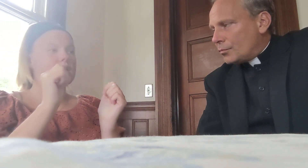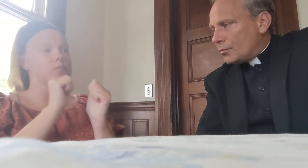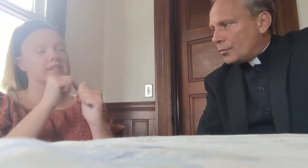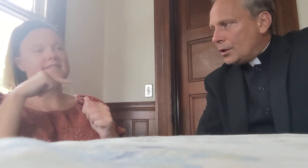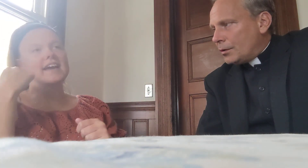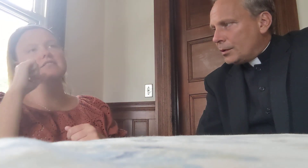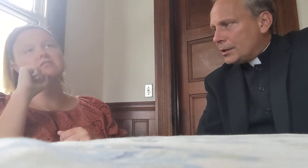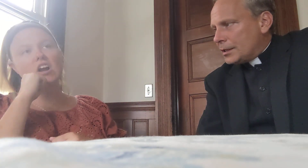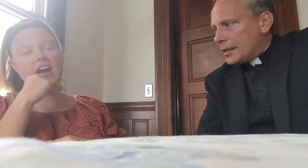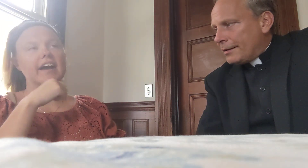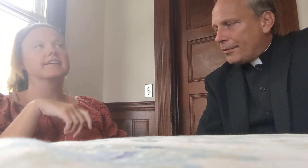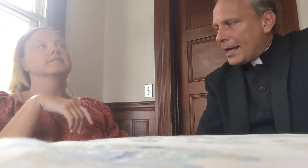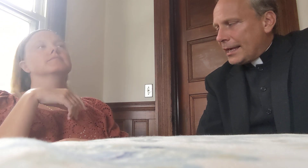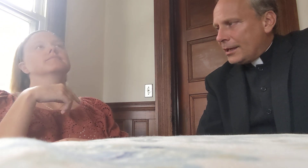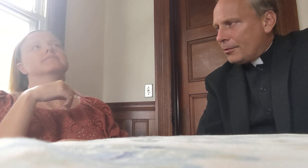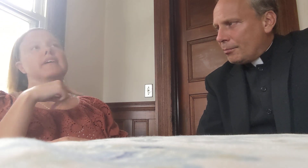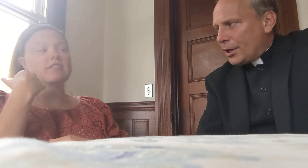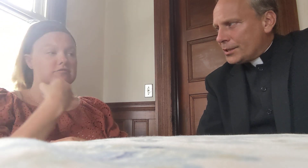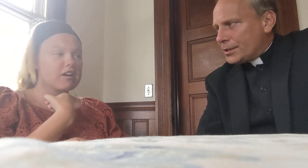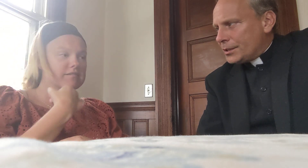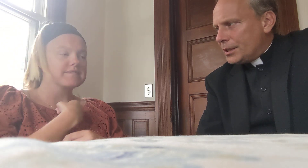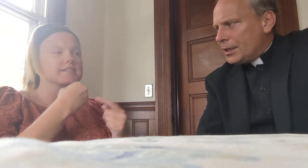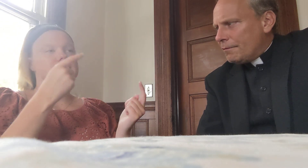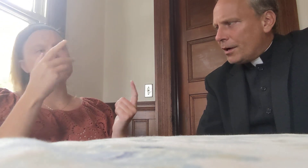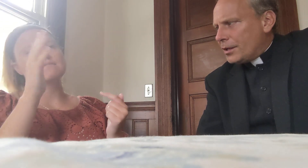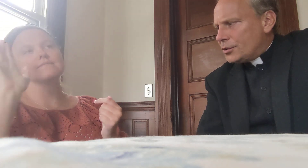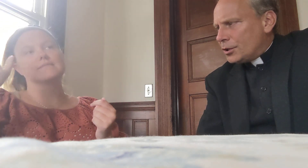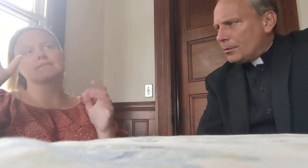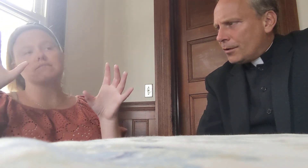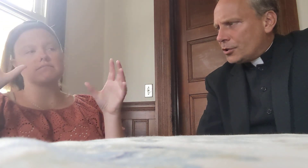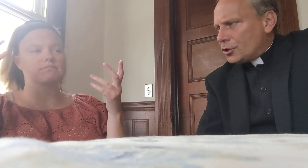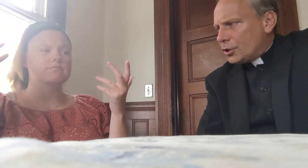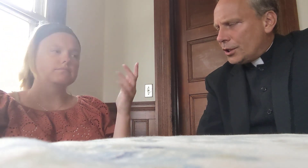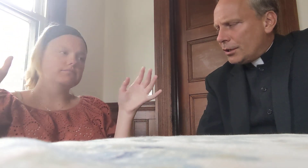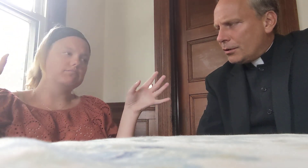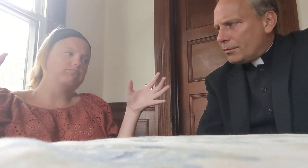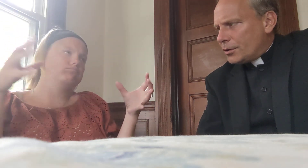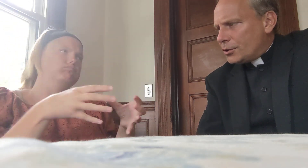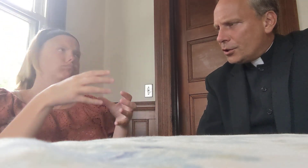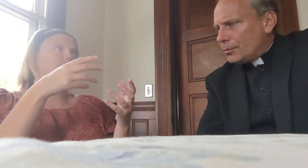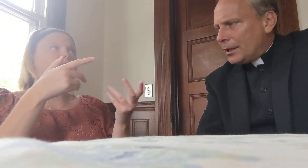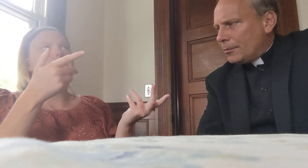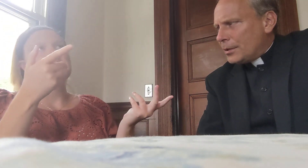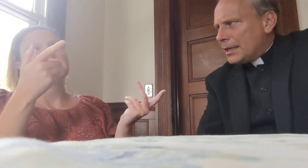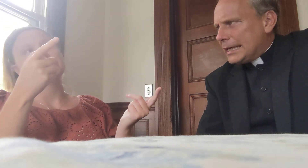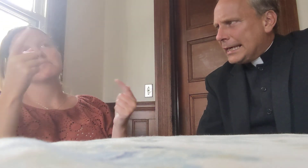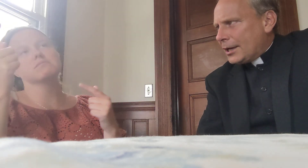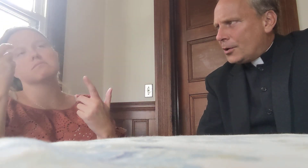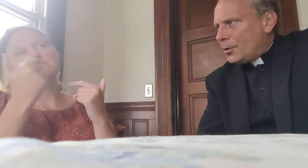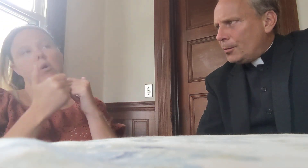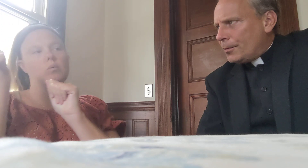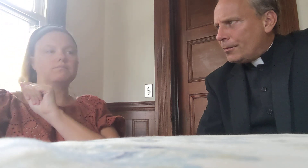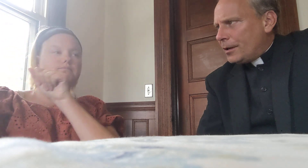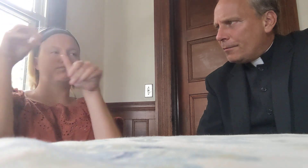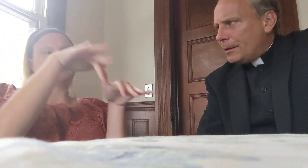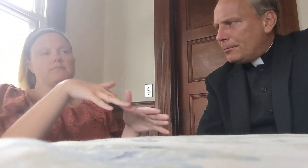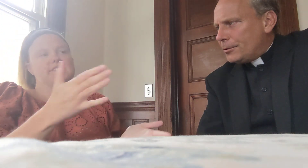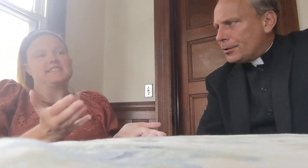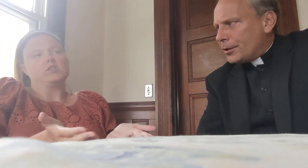you know, we tend to have that here in Boston, Father Jeremy, Father Sean Carey, Father Jeremy, get a group of deaf people to,